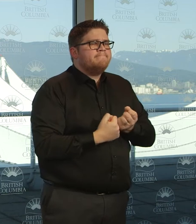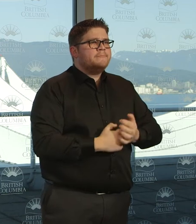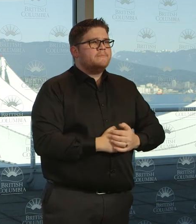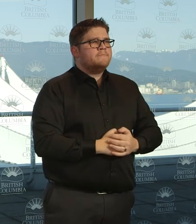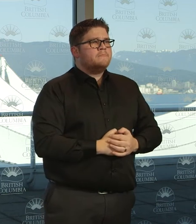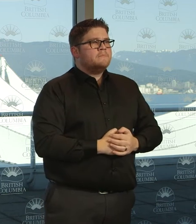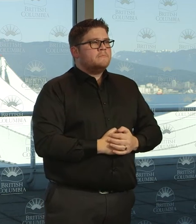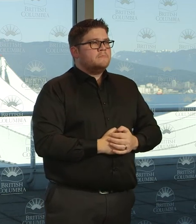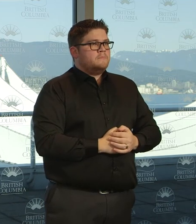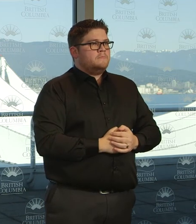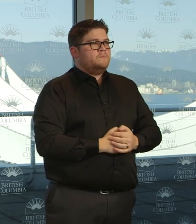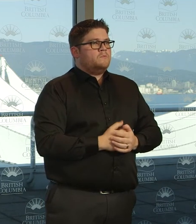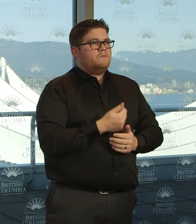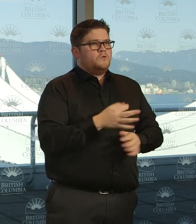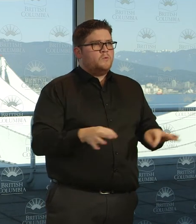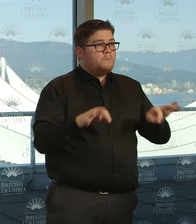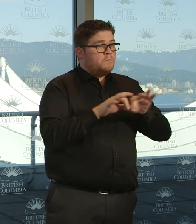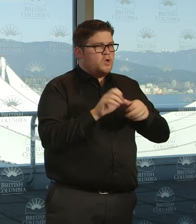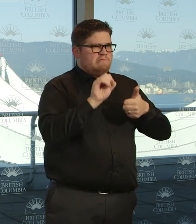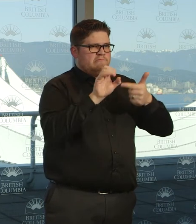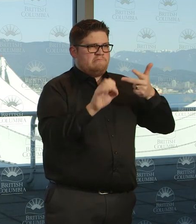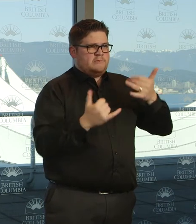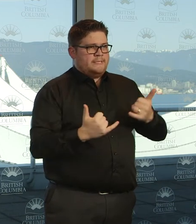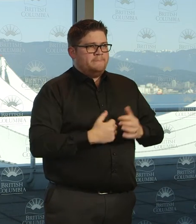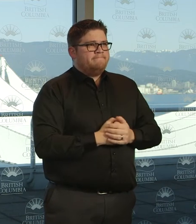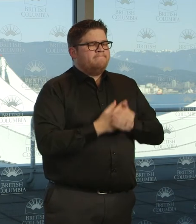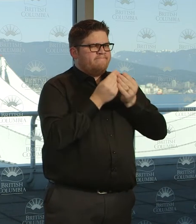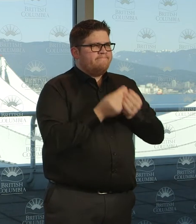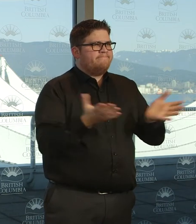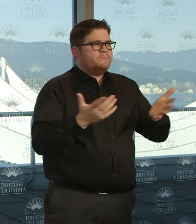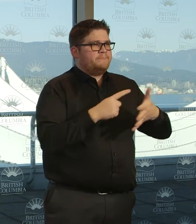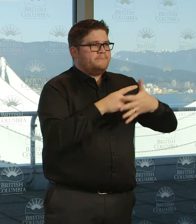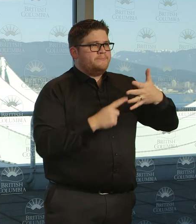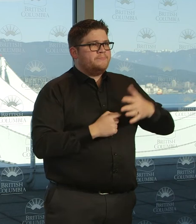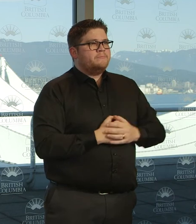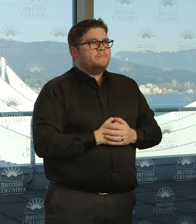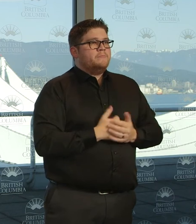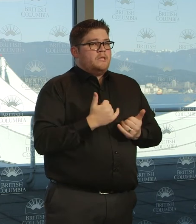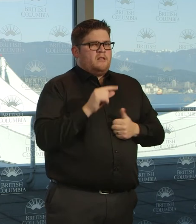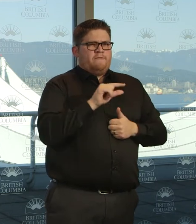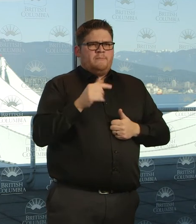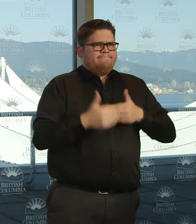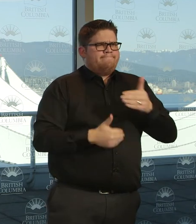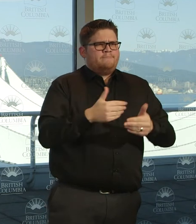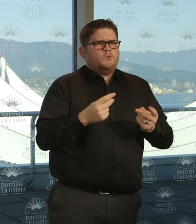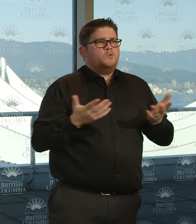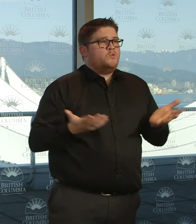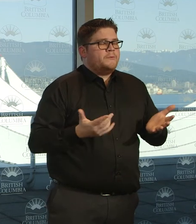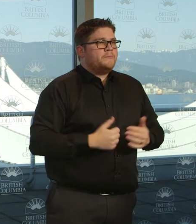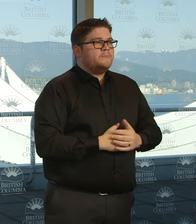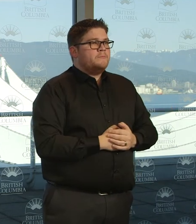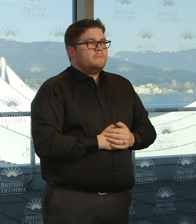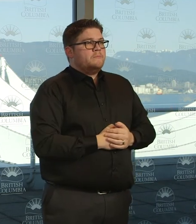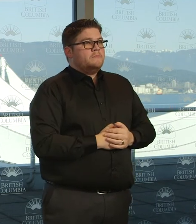that are important in terms of information to you, just to give you a sense of where we are. Our self-assessment